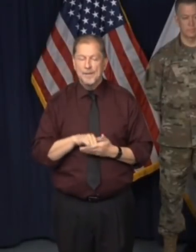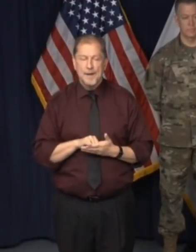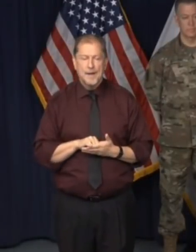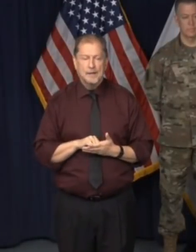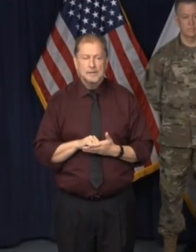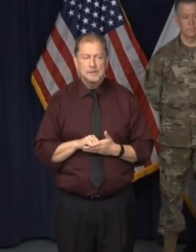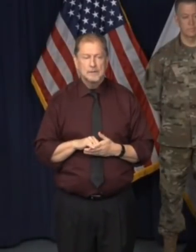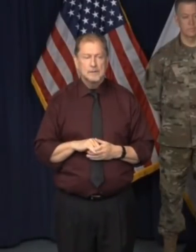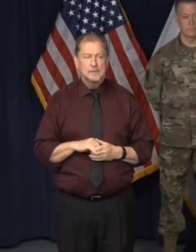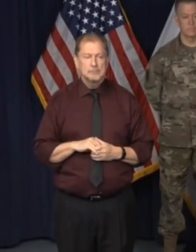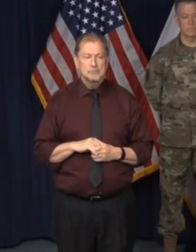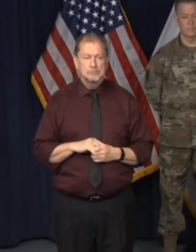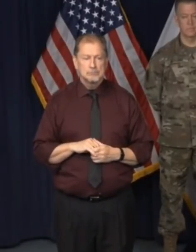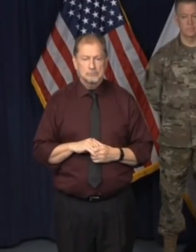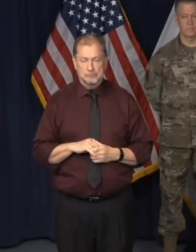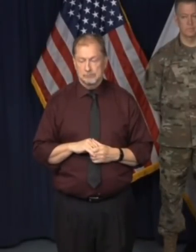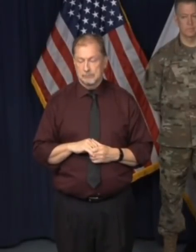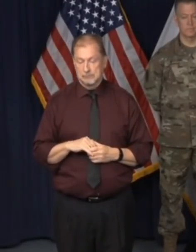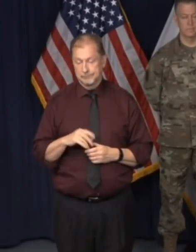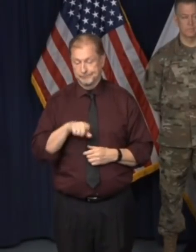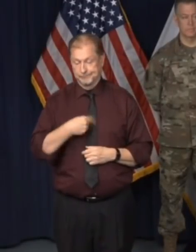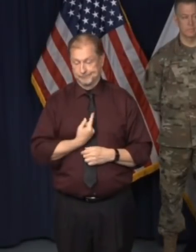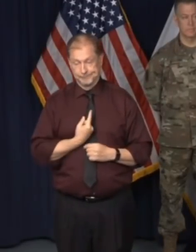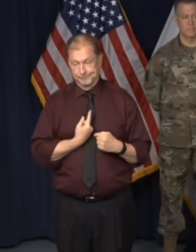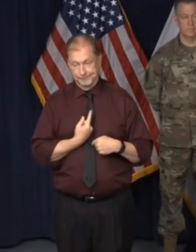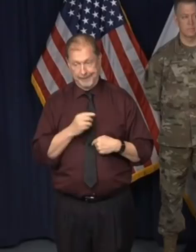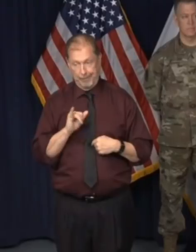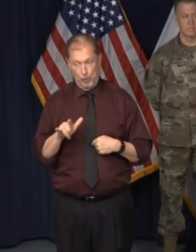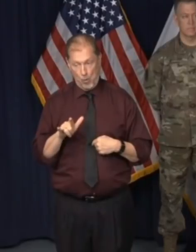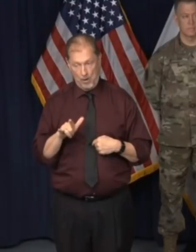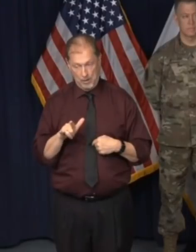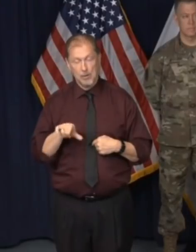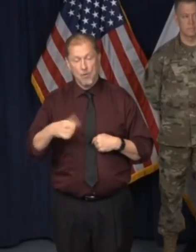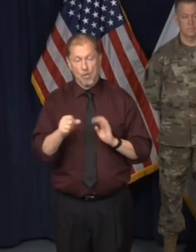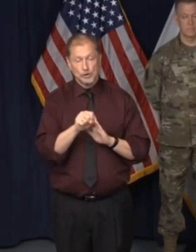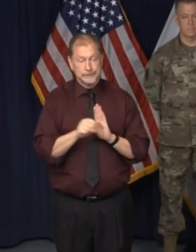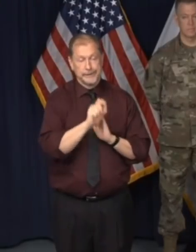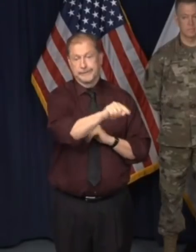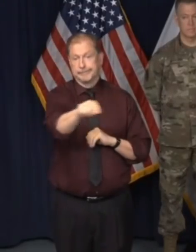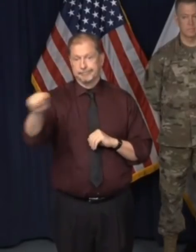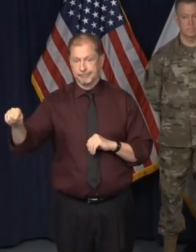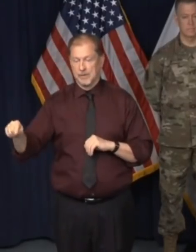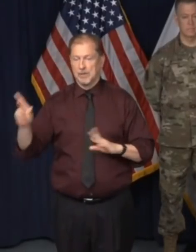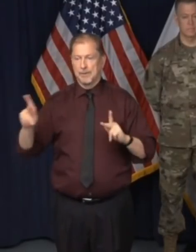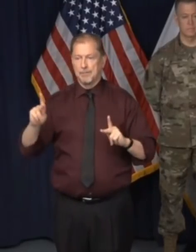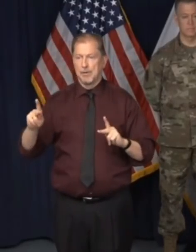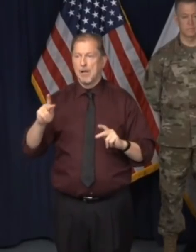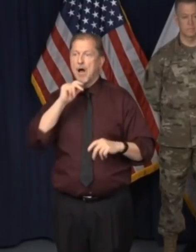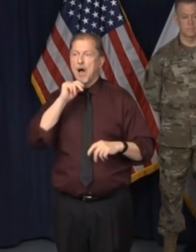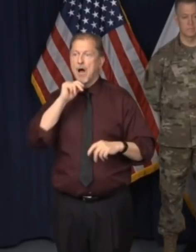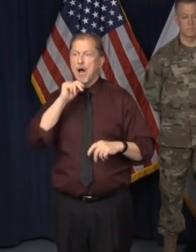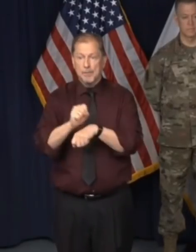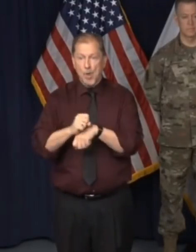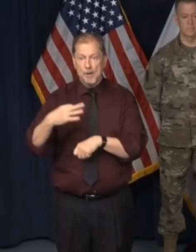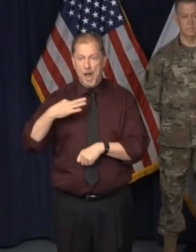Oh, many of the large states in the United States are experiencing extraordinary